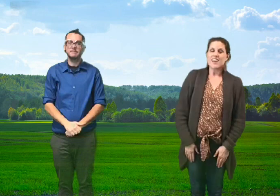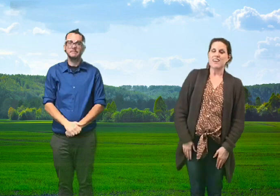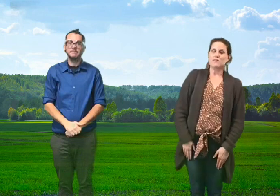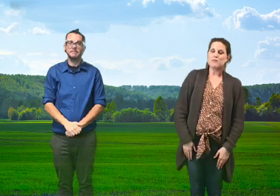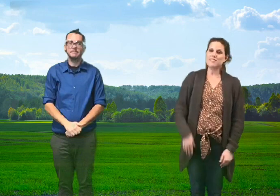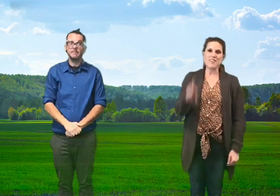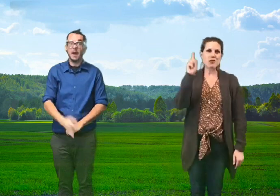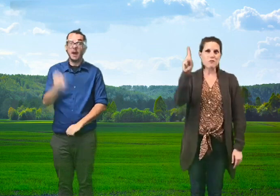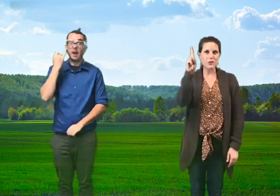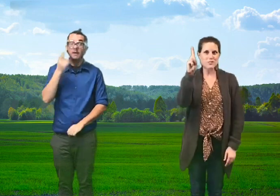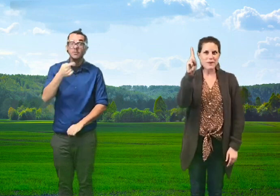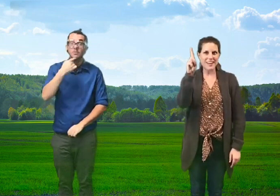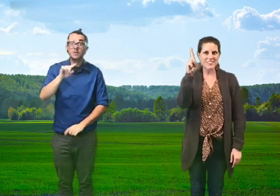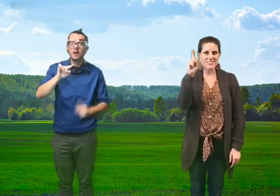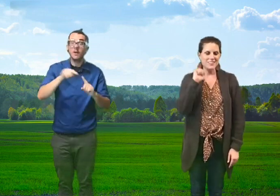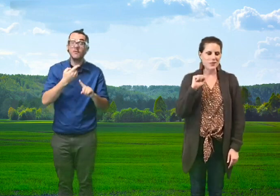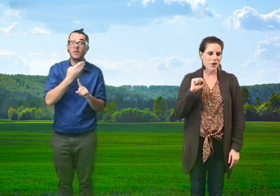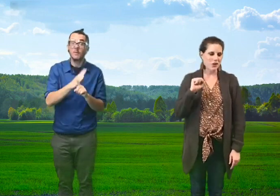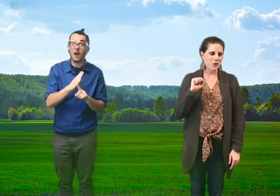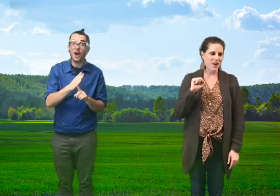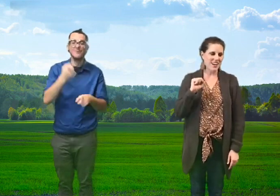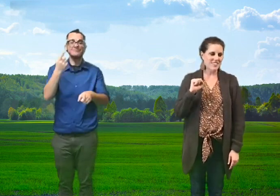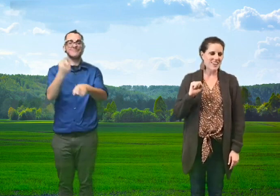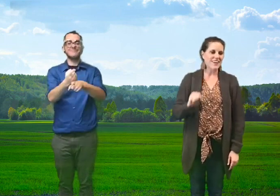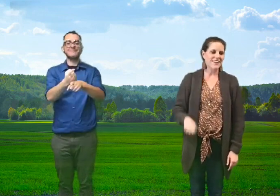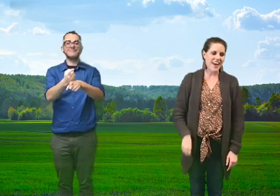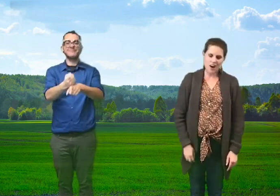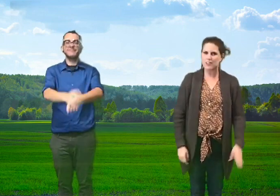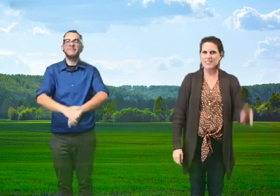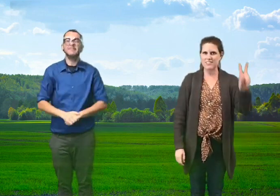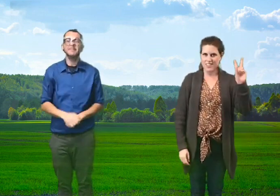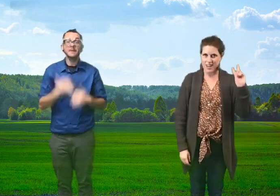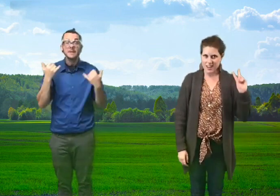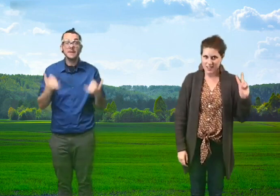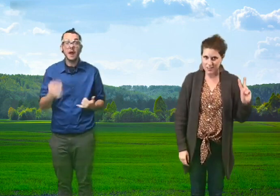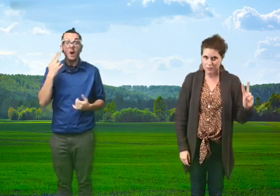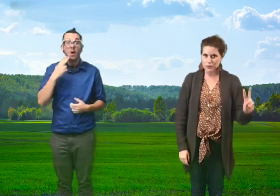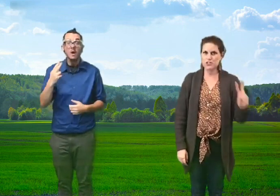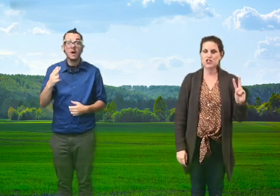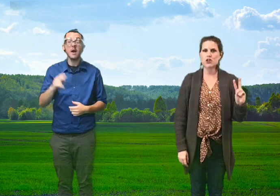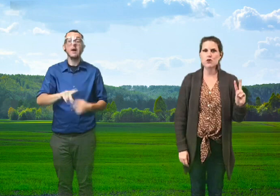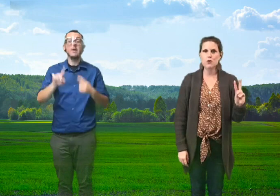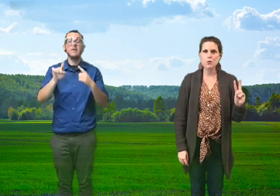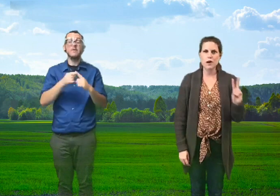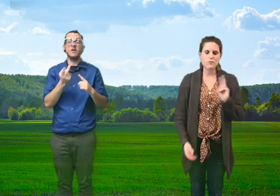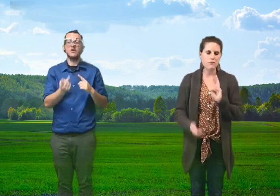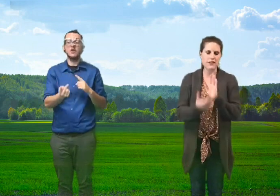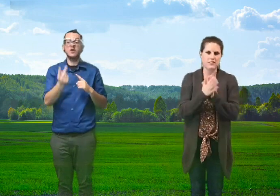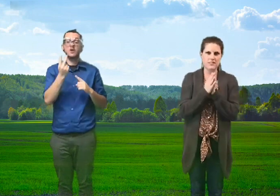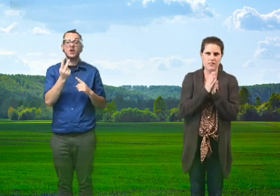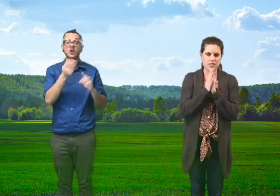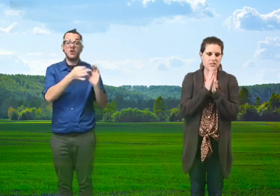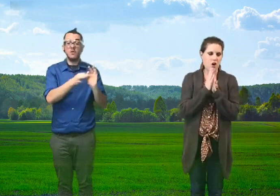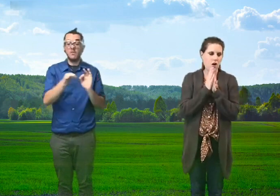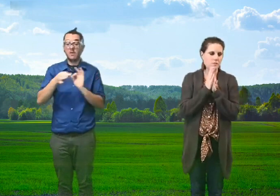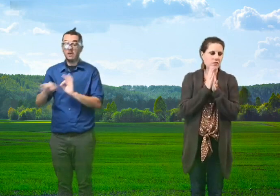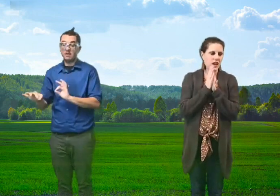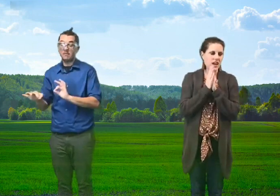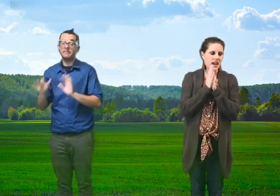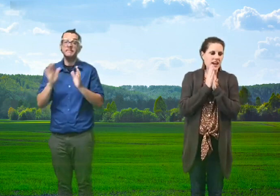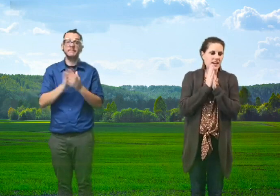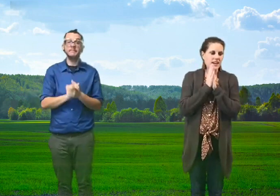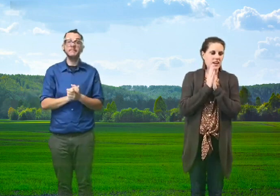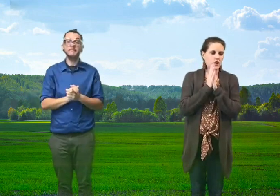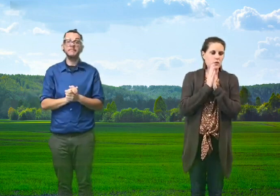You've you said the first beat, you are correct. Now let's sing the first two phrases of this song.